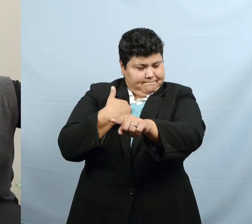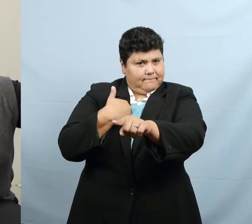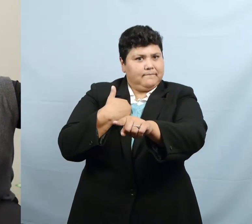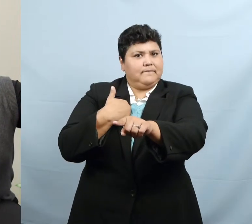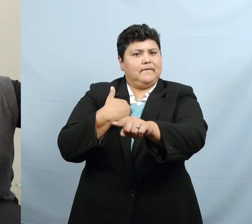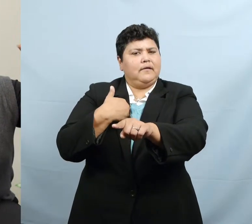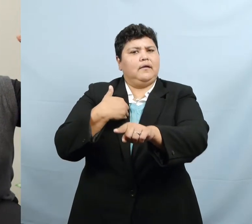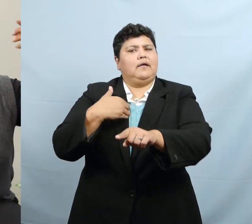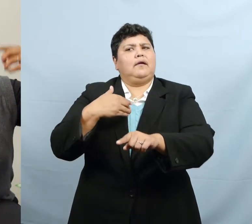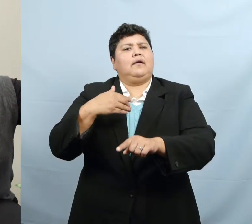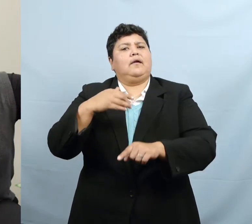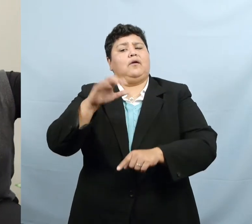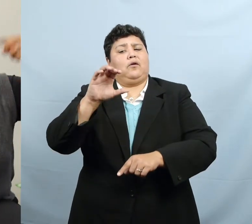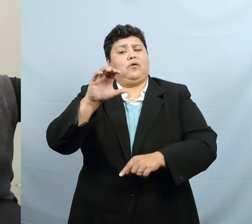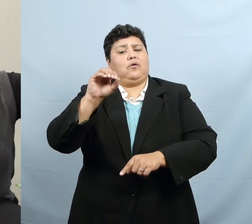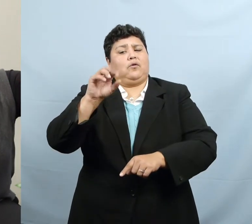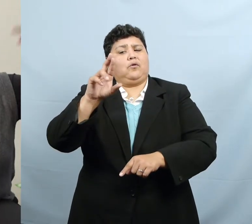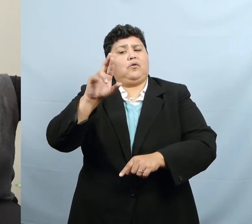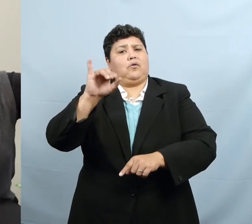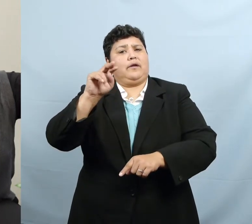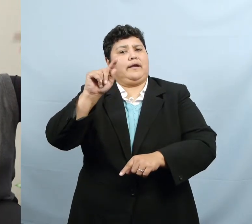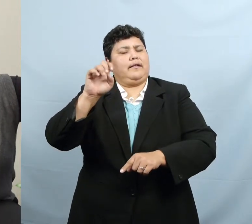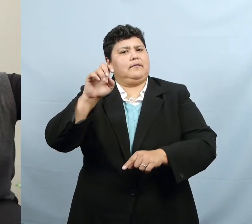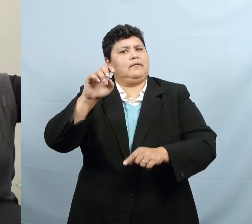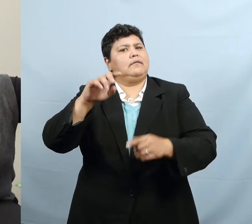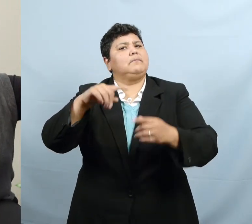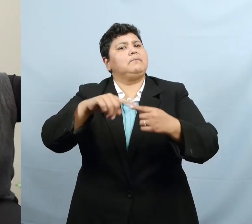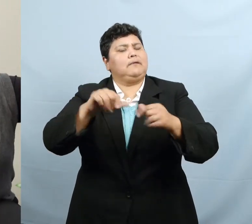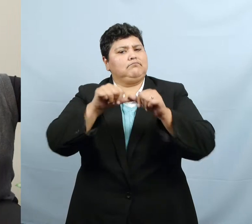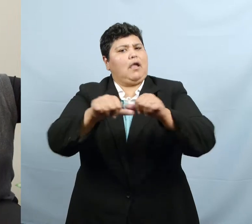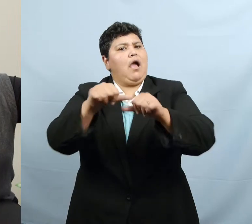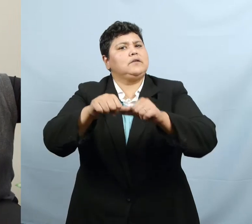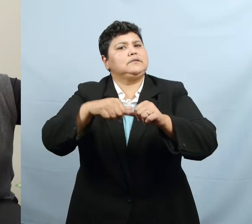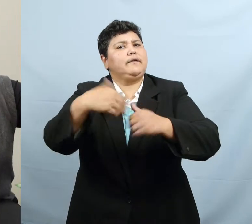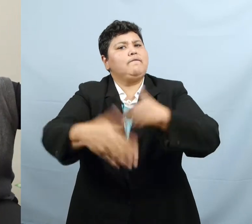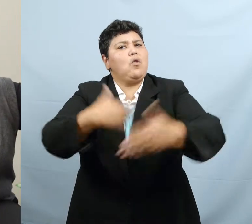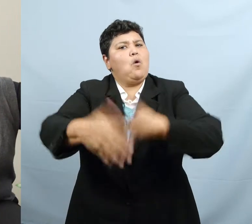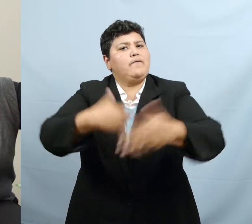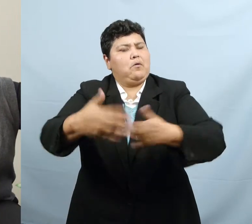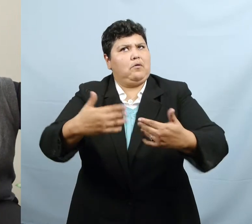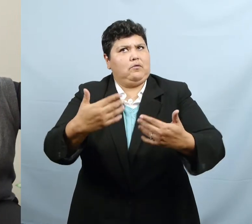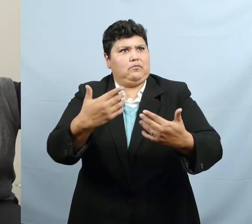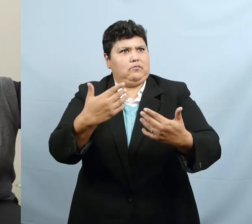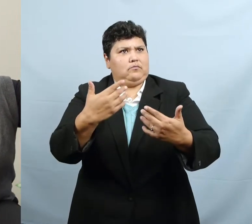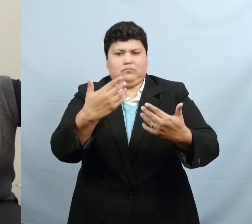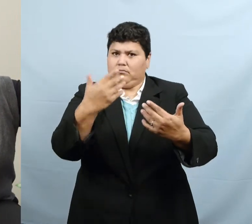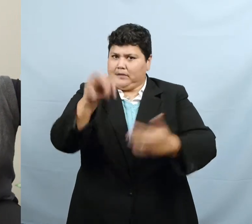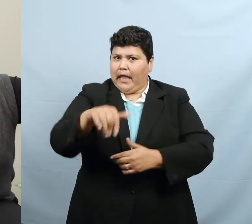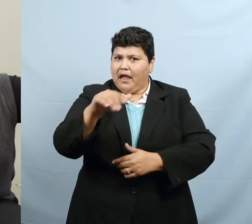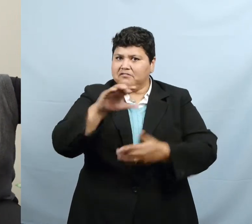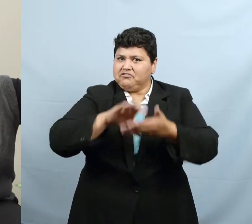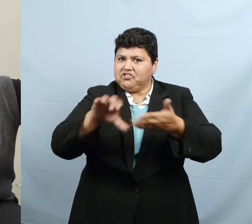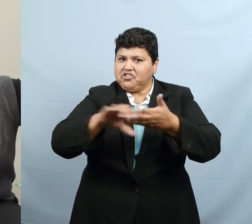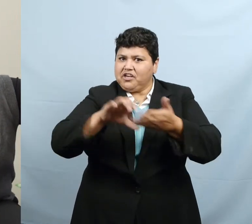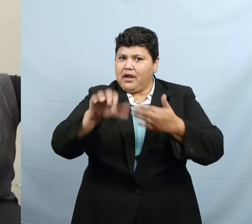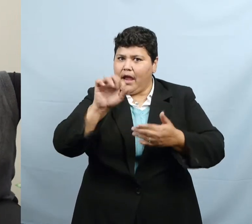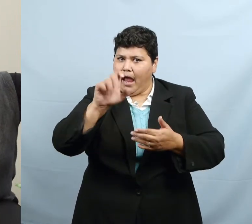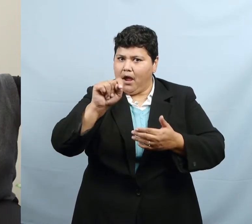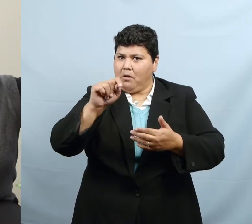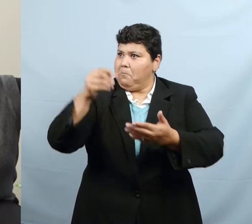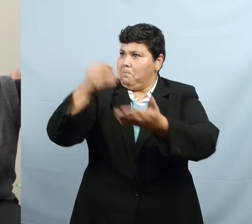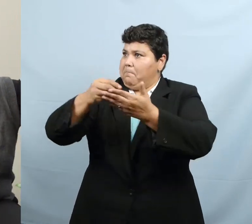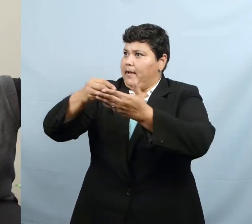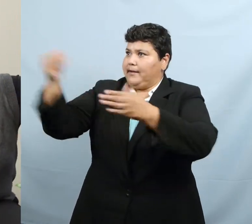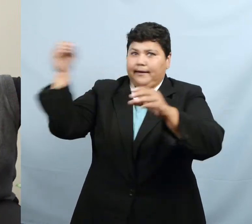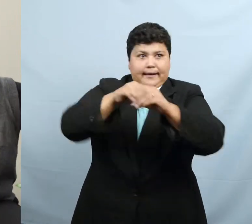And corriente, I would say something that is just constantly at flow. And also I thought a checking account does that. It's something that, you know, where money comes in